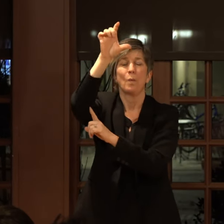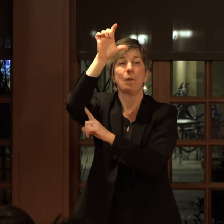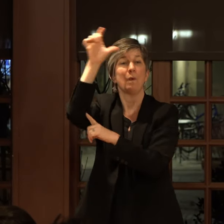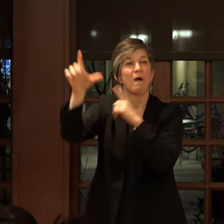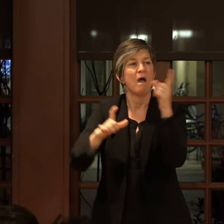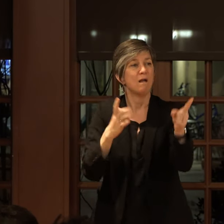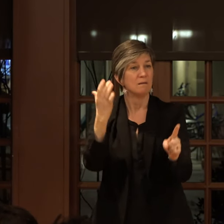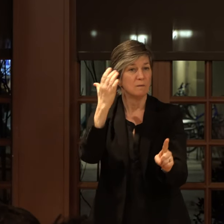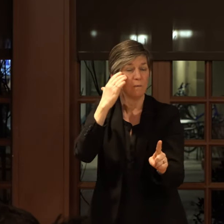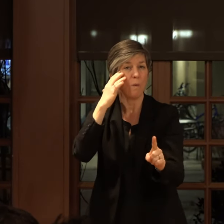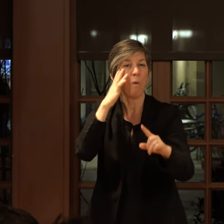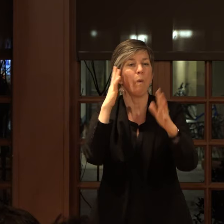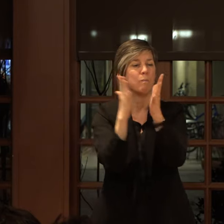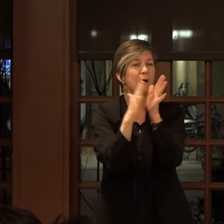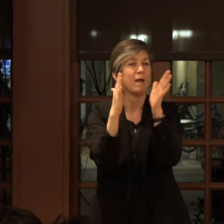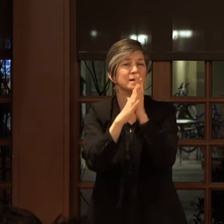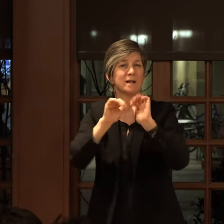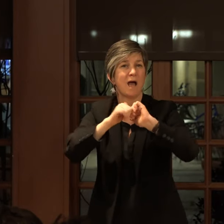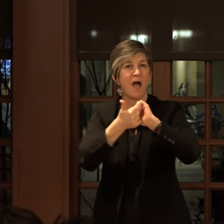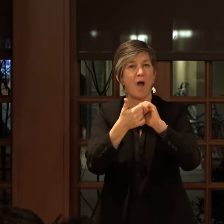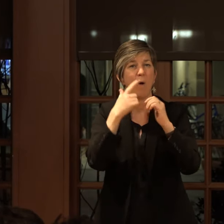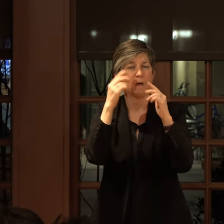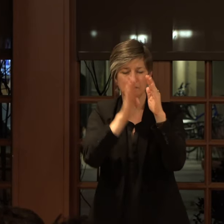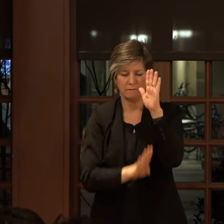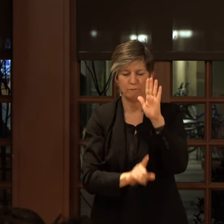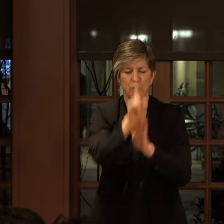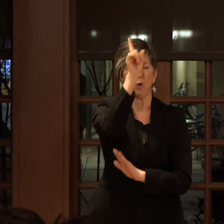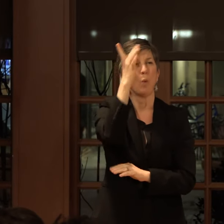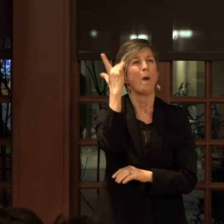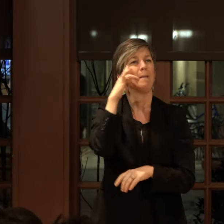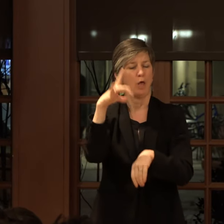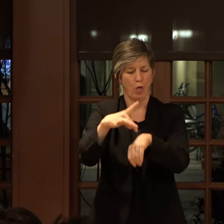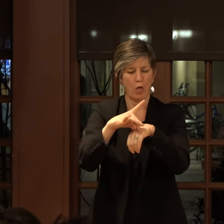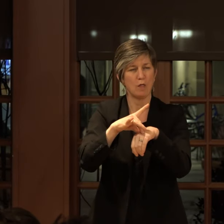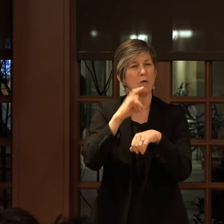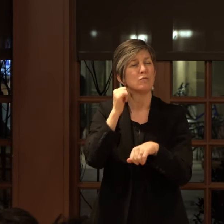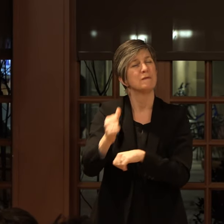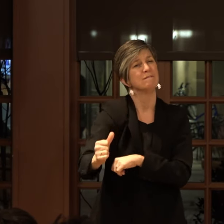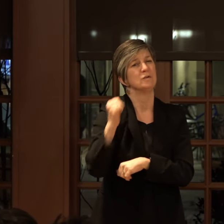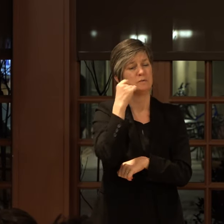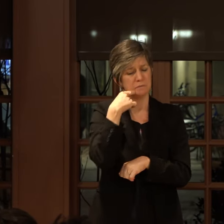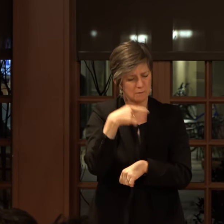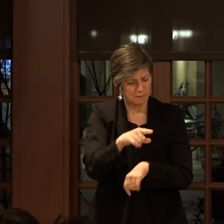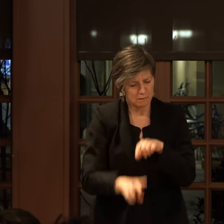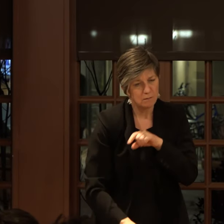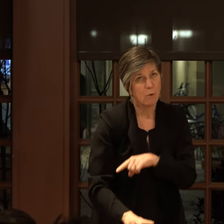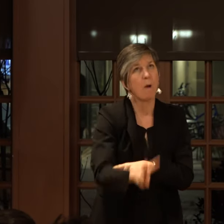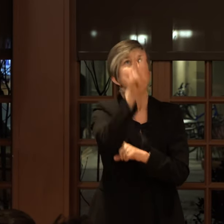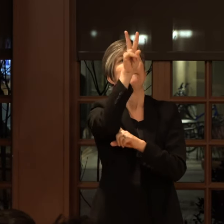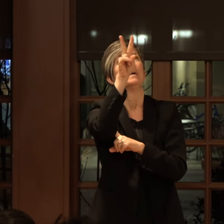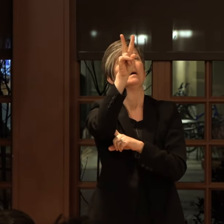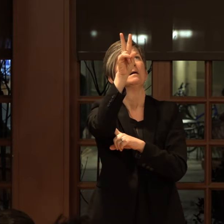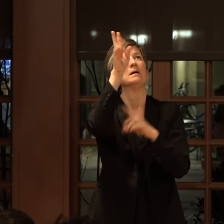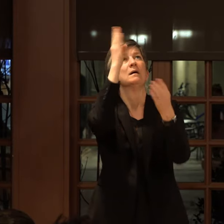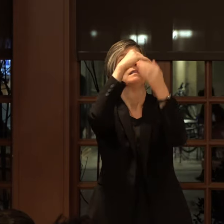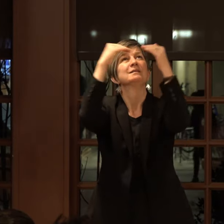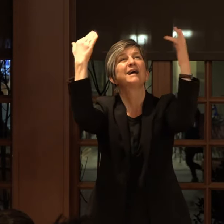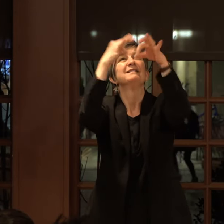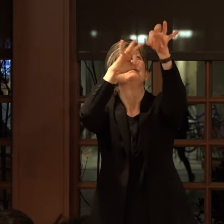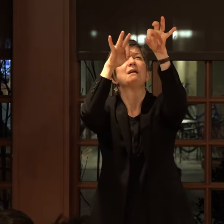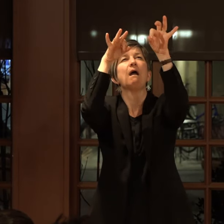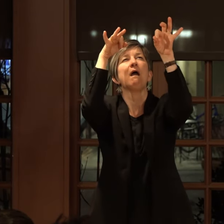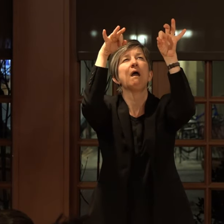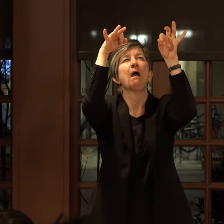praise as vertical only because the earth refused your reach. Look up. There's a tear in the sky tonight.